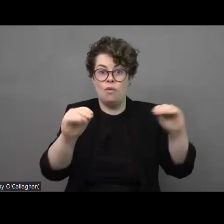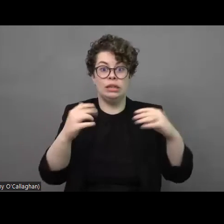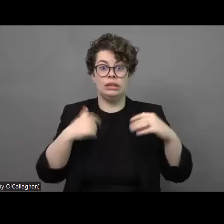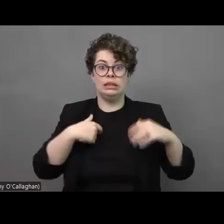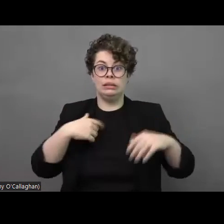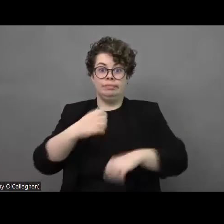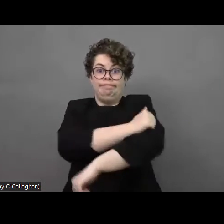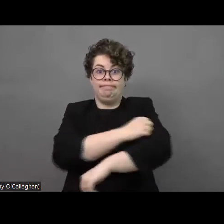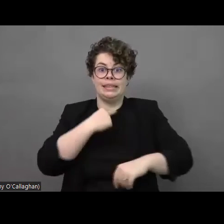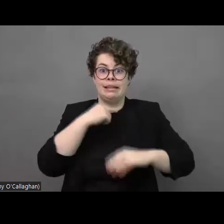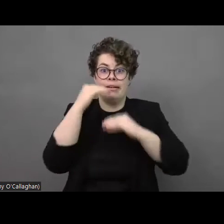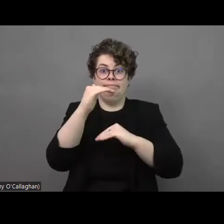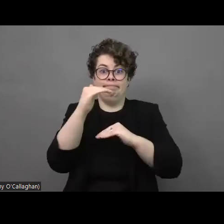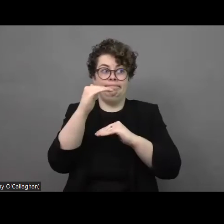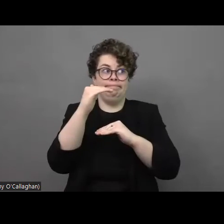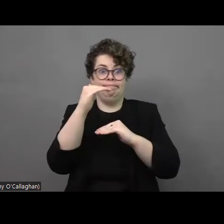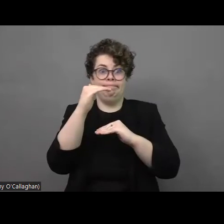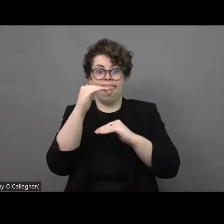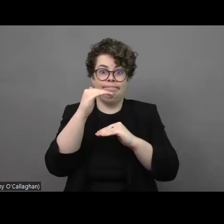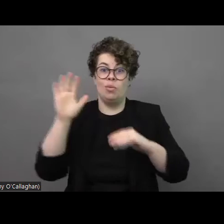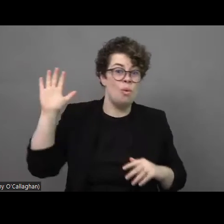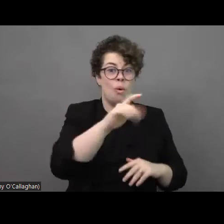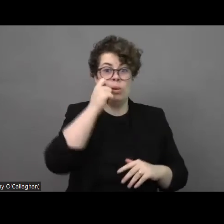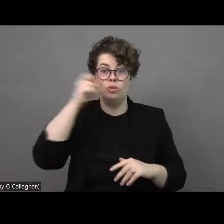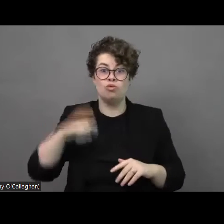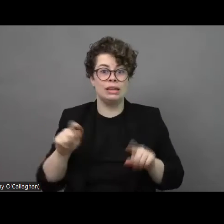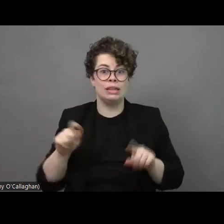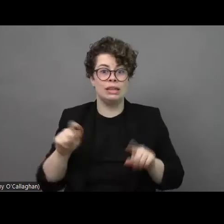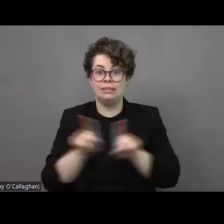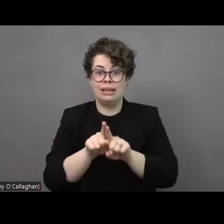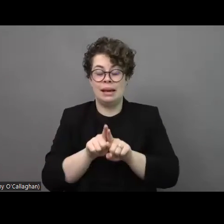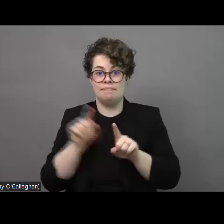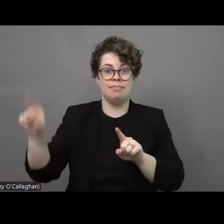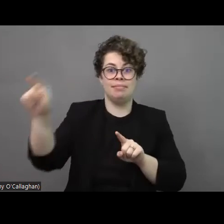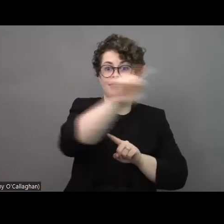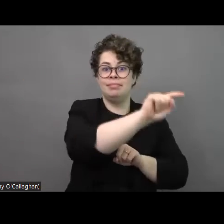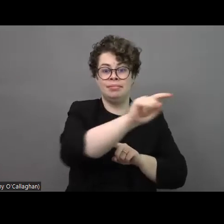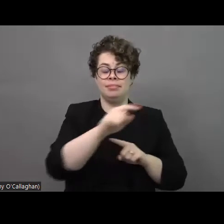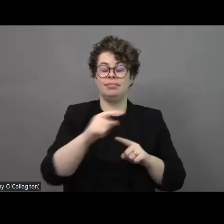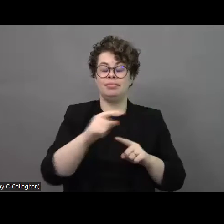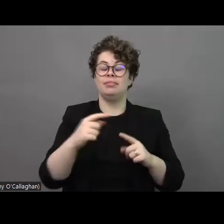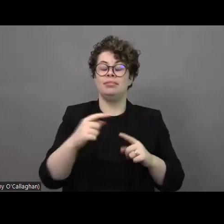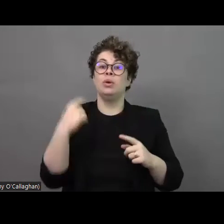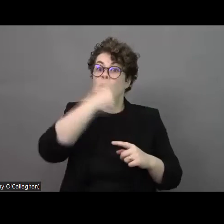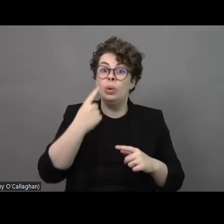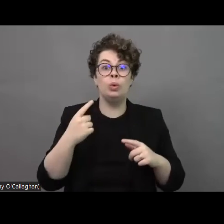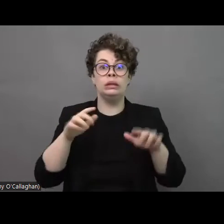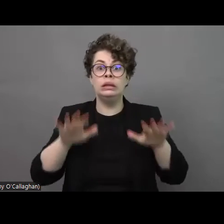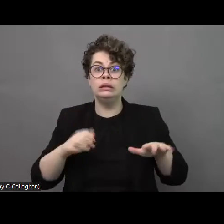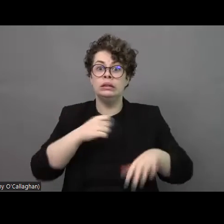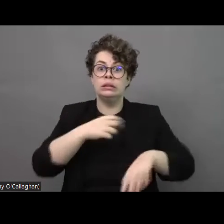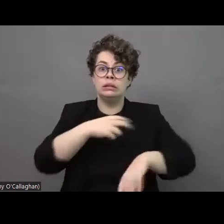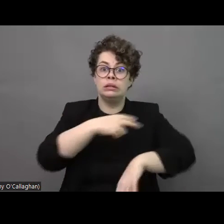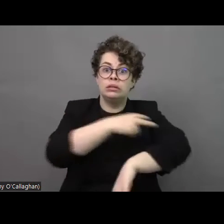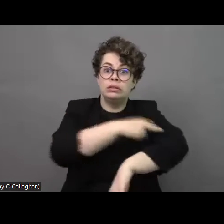situation all over Ukraine. And especially this is the case of those who are providers of care, who are